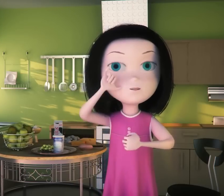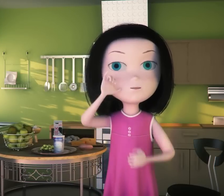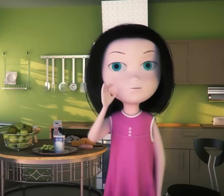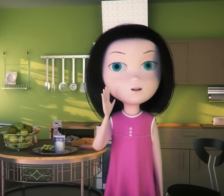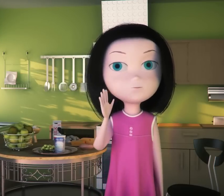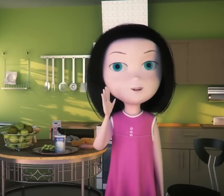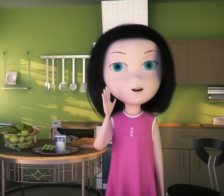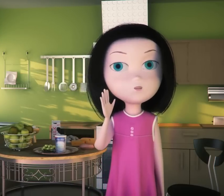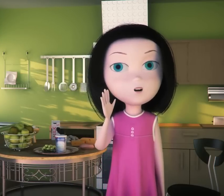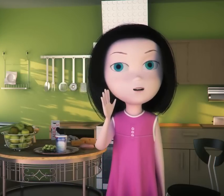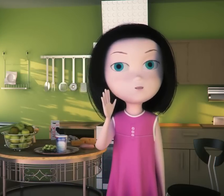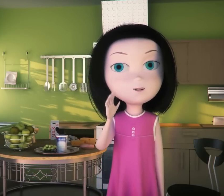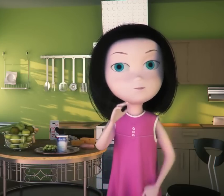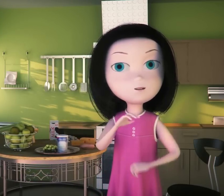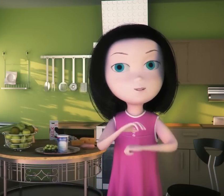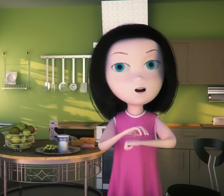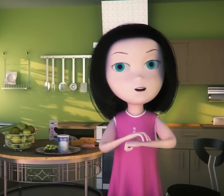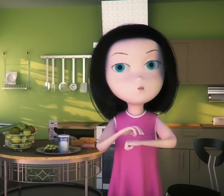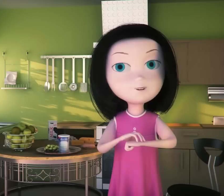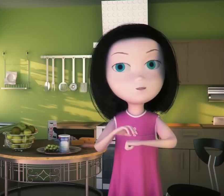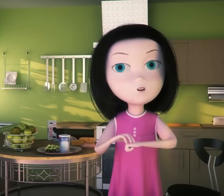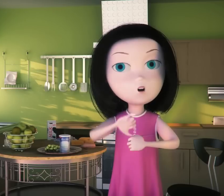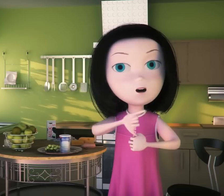Mommy, I'm so hungry, may I have grapes and yogurt